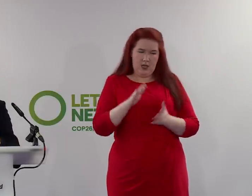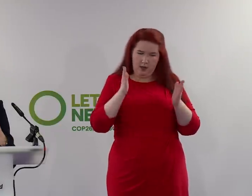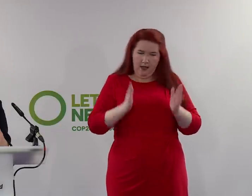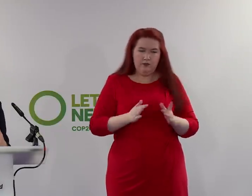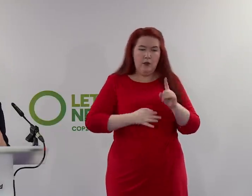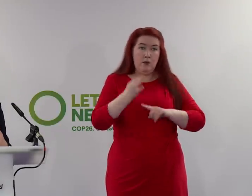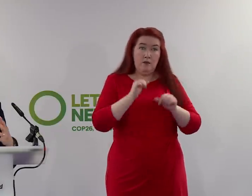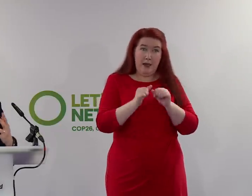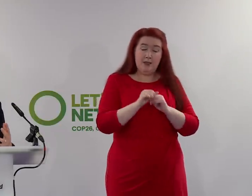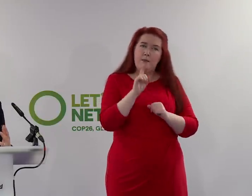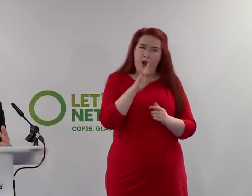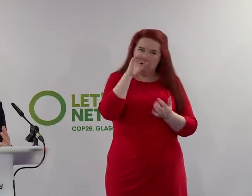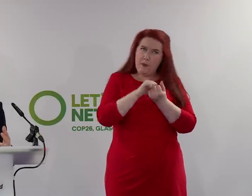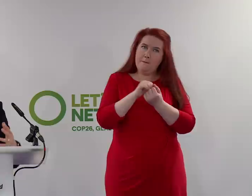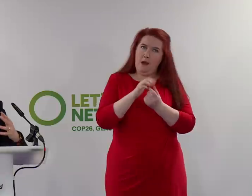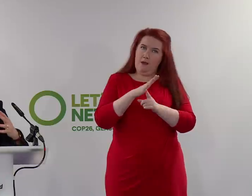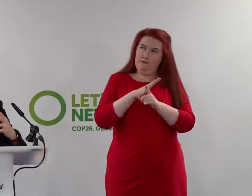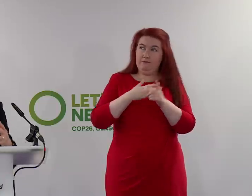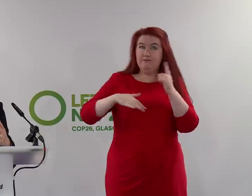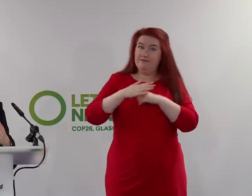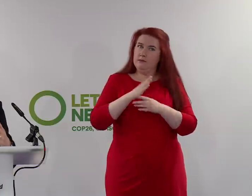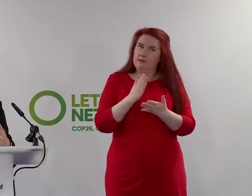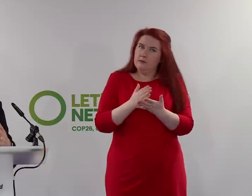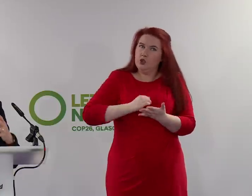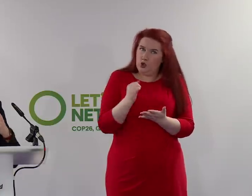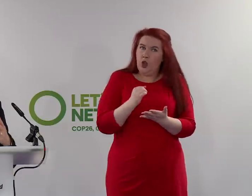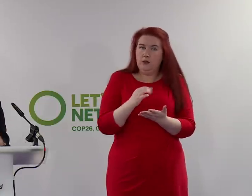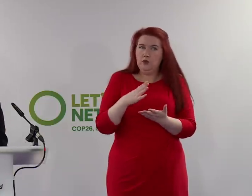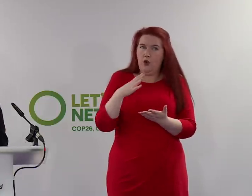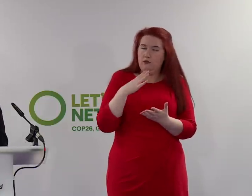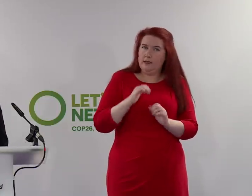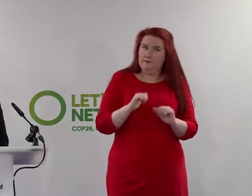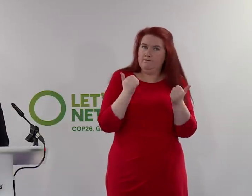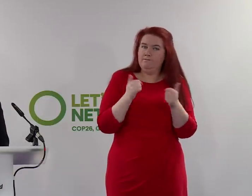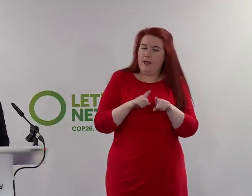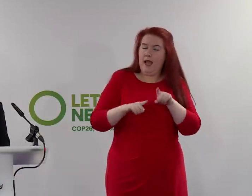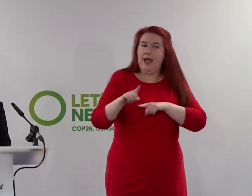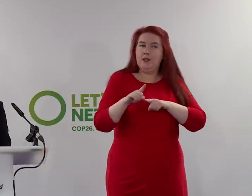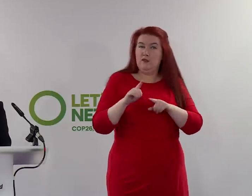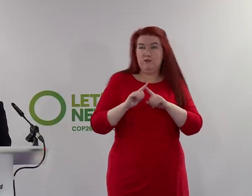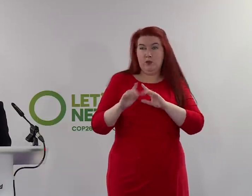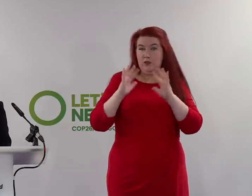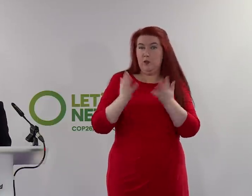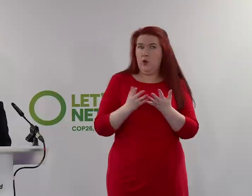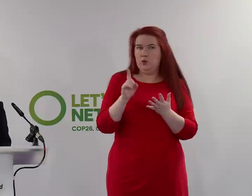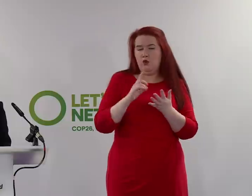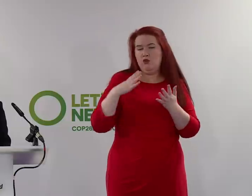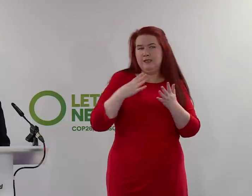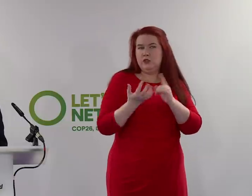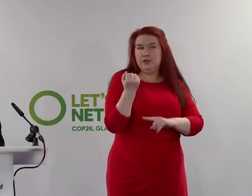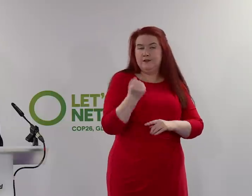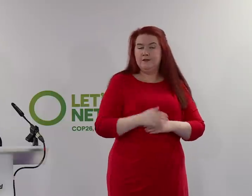but we shouldn't lose sight of the context of this, which is that Scotland is ahead of much of the world in what we are already achieving.